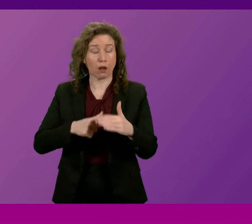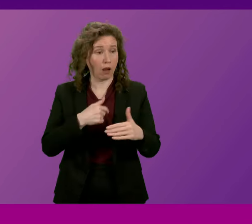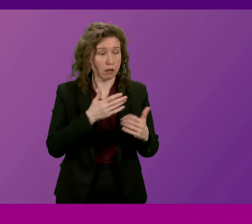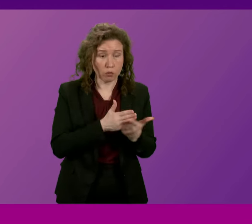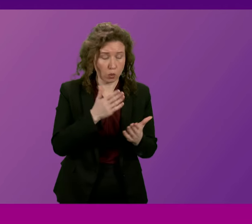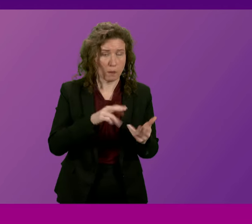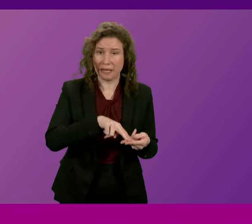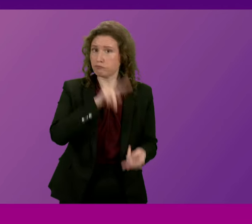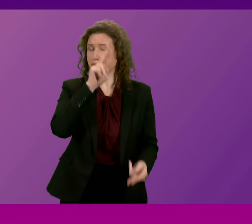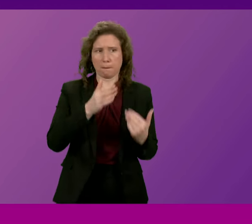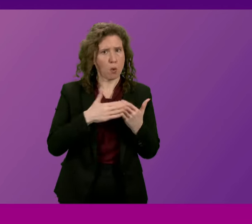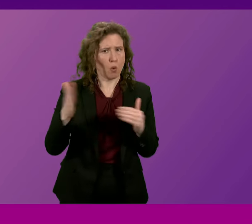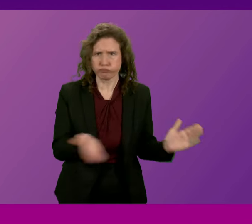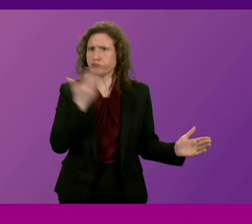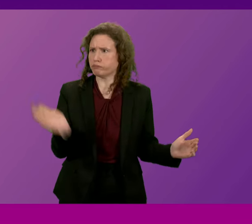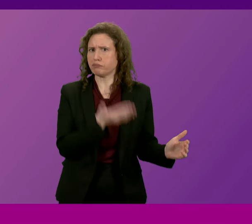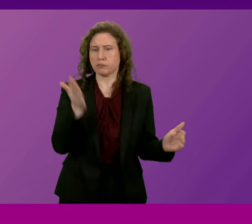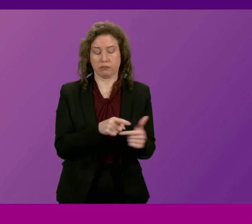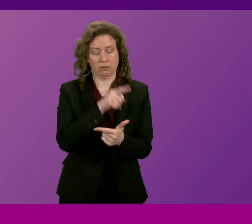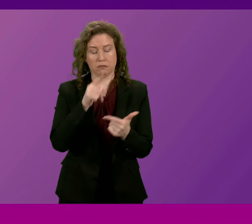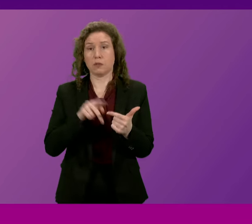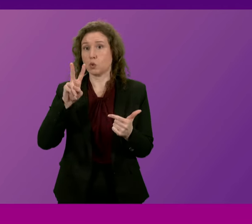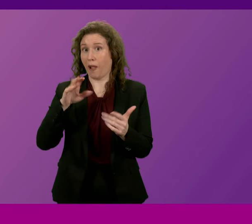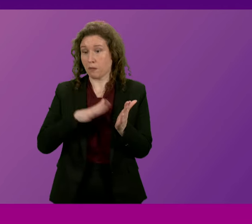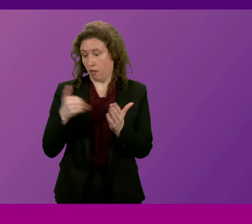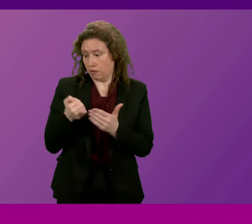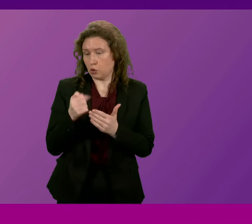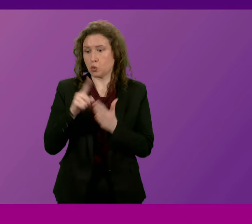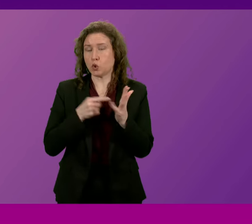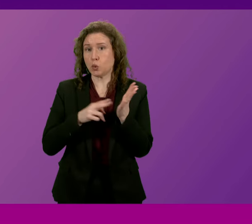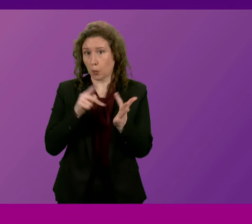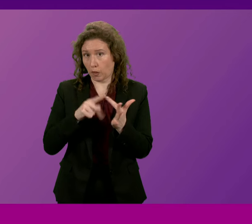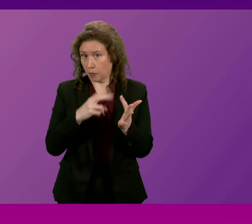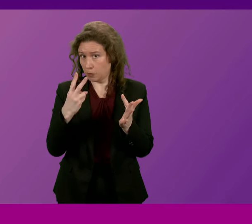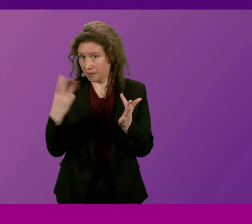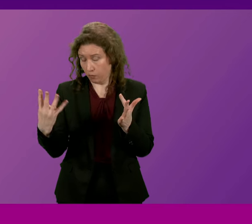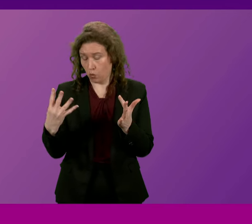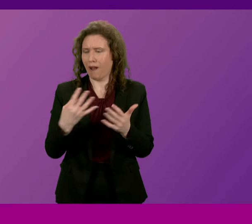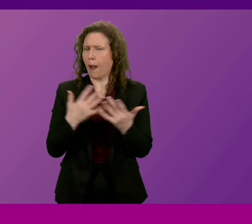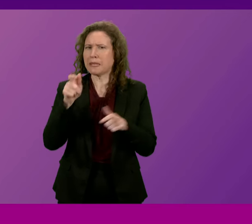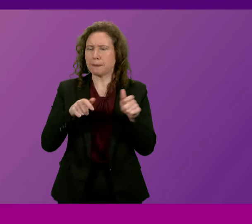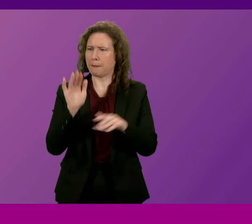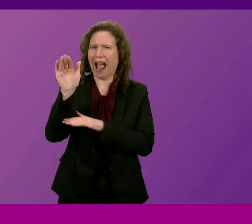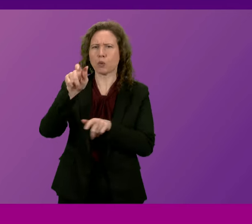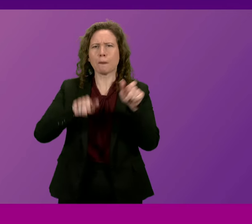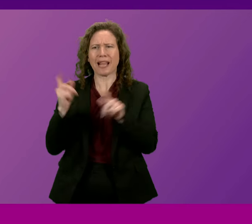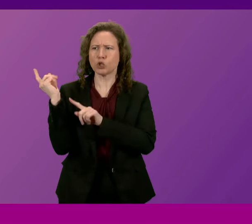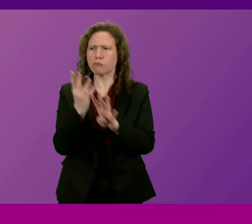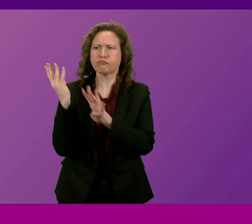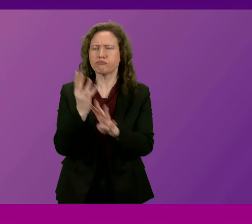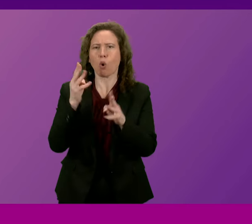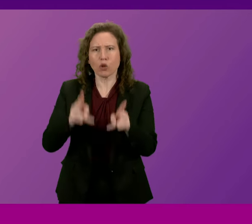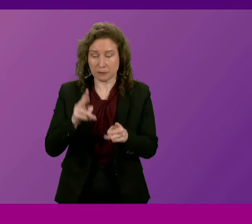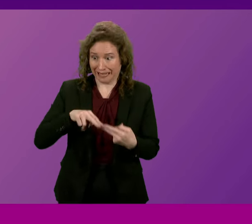in the National Health Service. In the last 12 months to June 2024, outpatient activity has increased over the